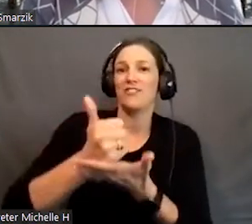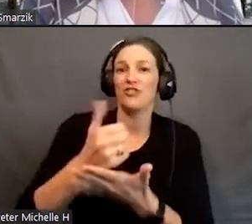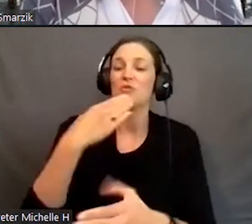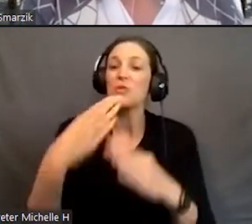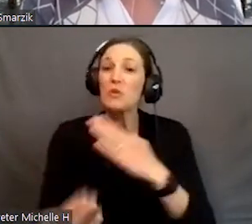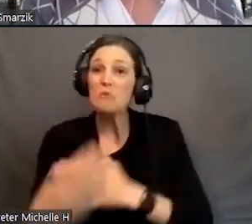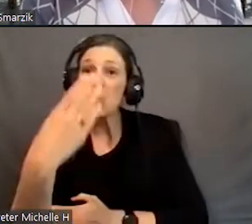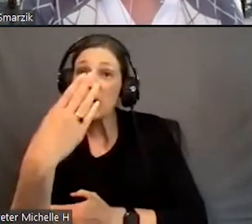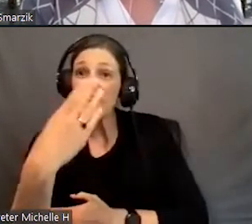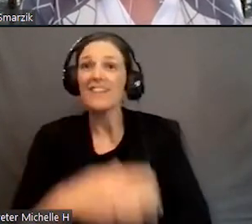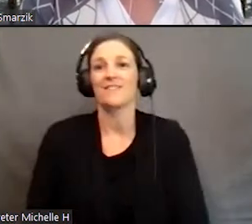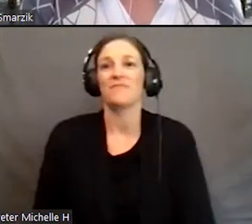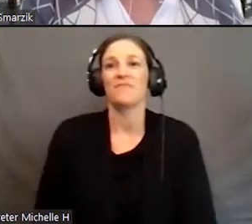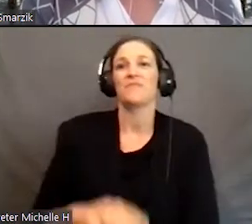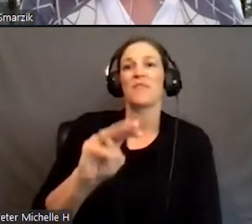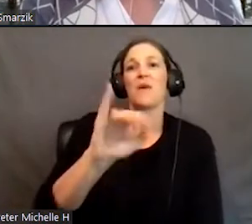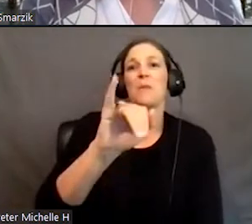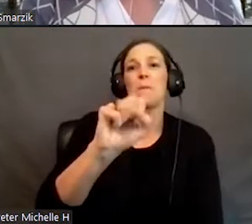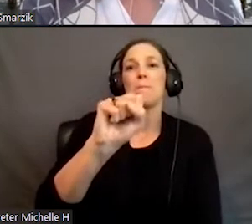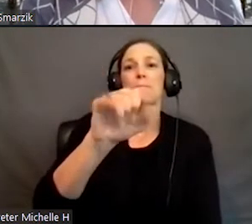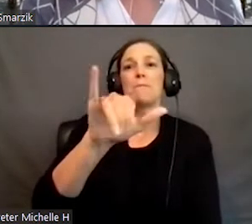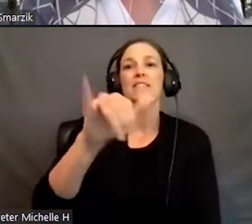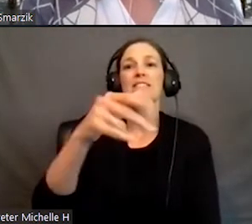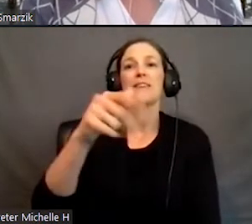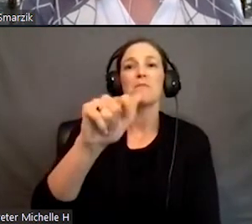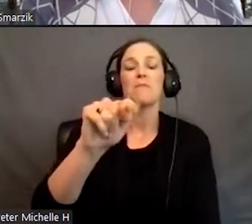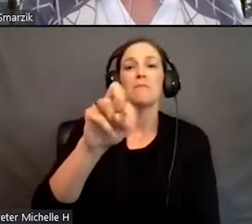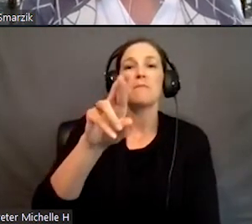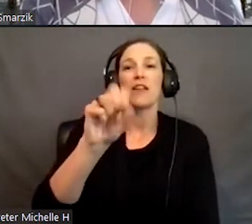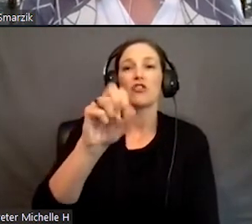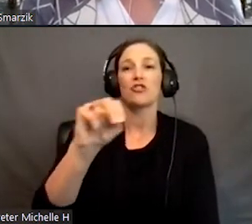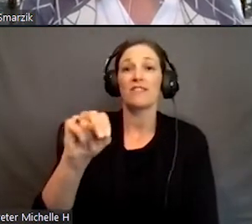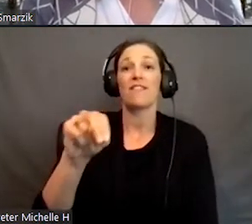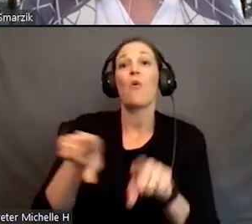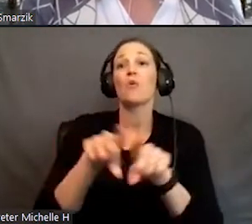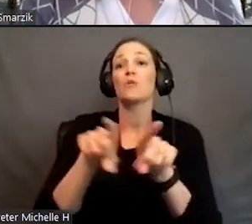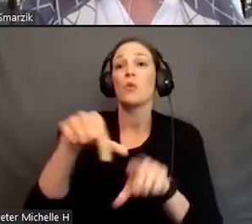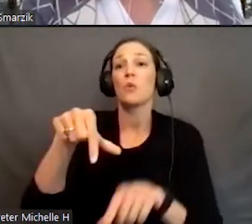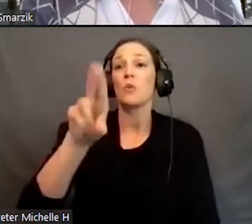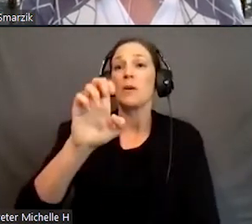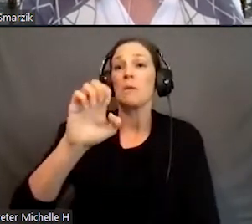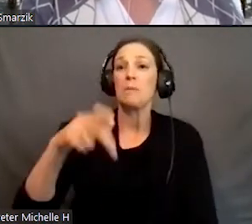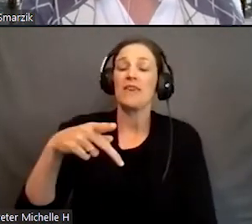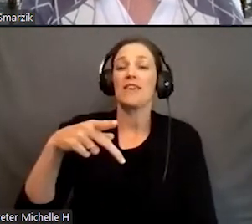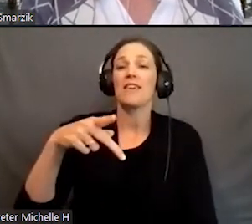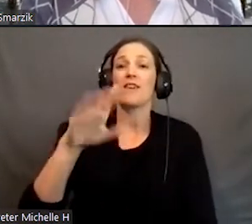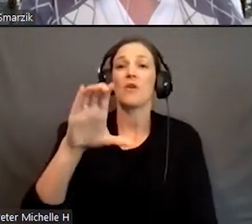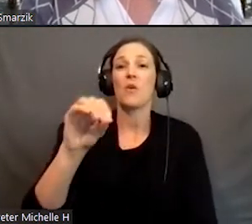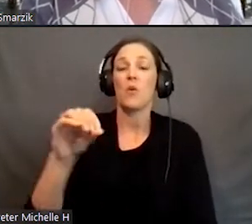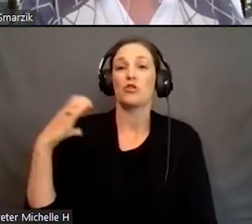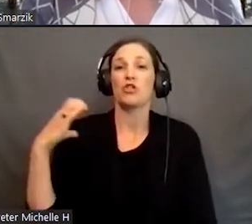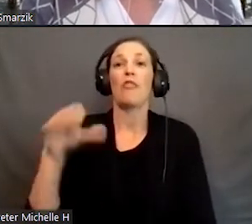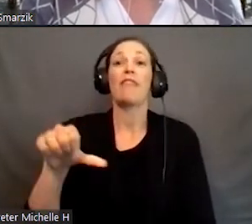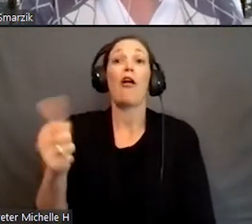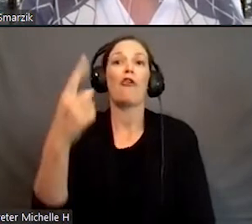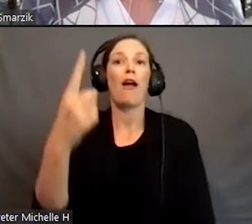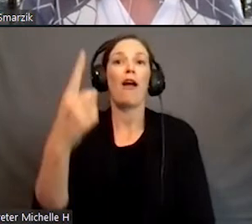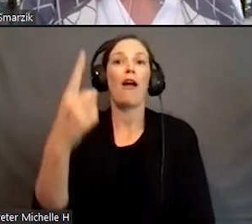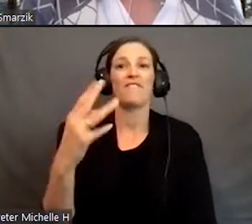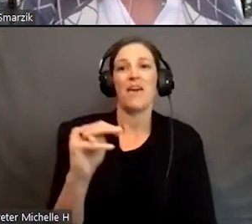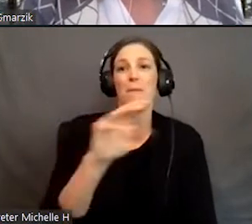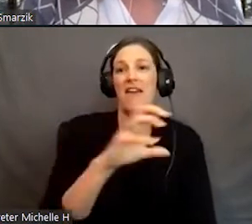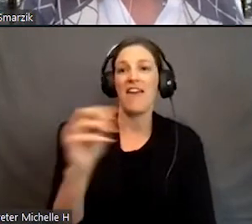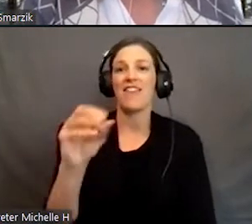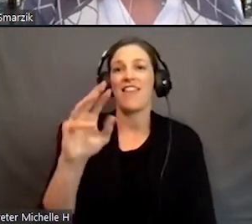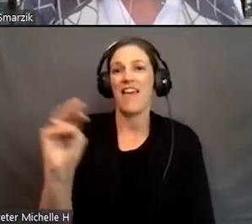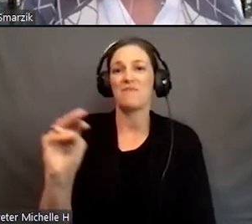We have Missy Patterson with us. She's also our QEP Co-Chair in the other half of M&M, and she is a